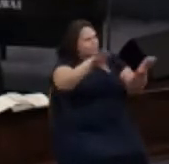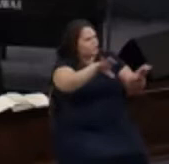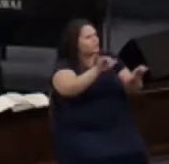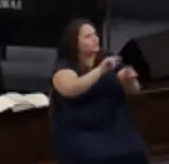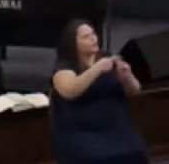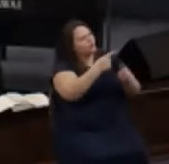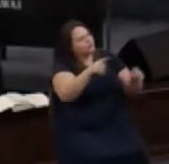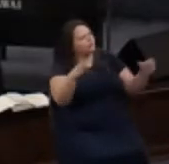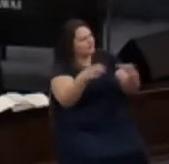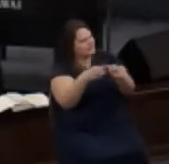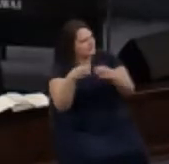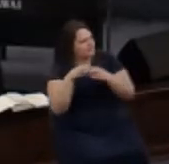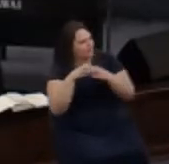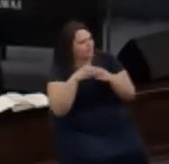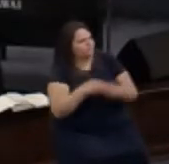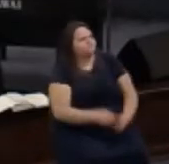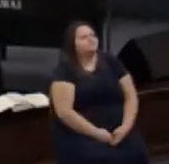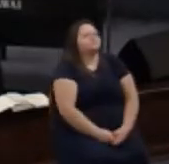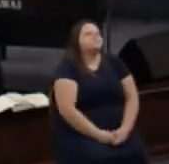together